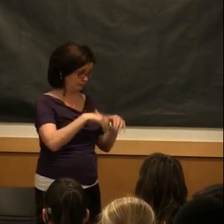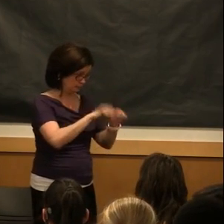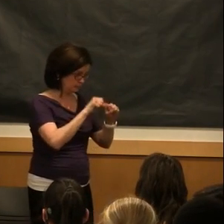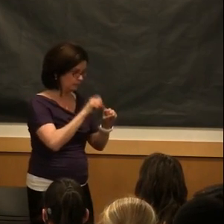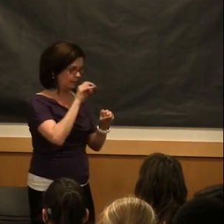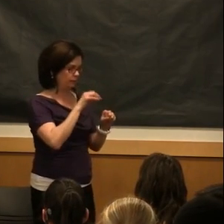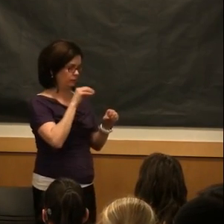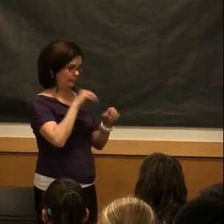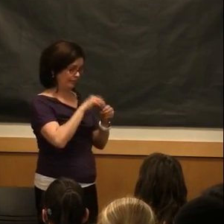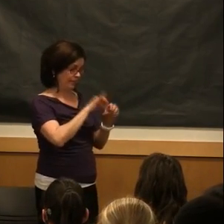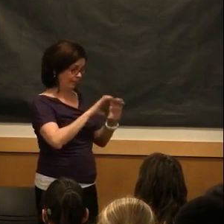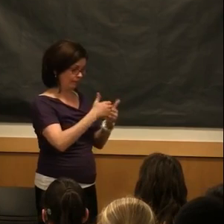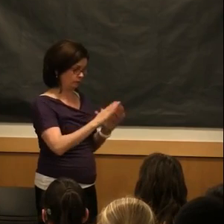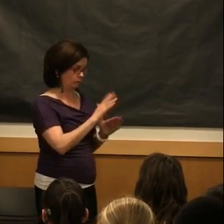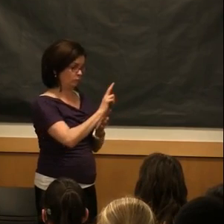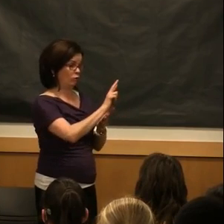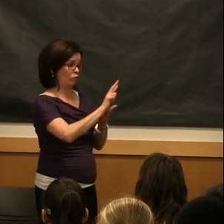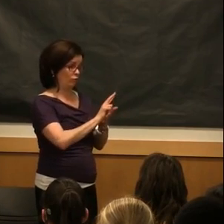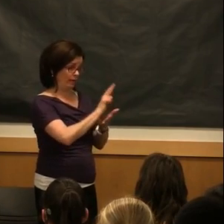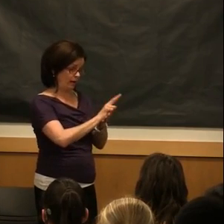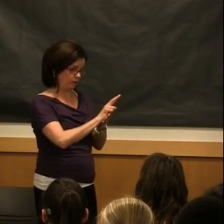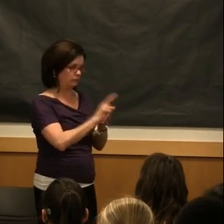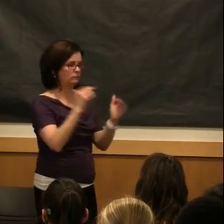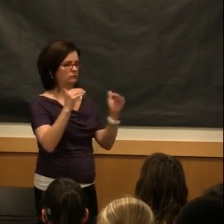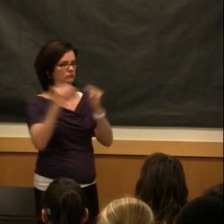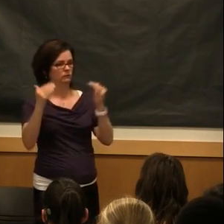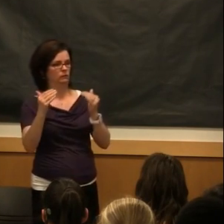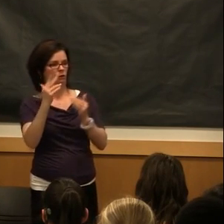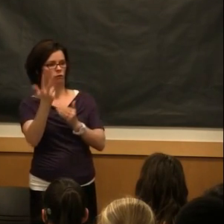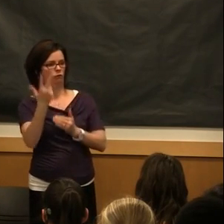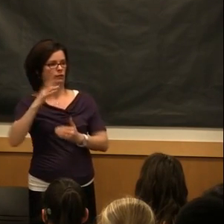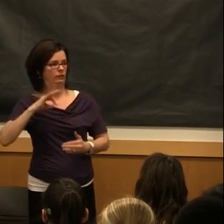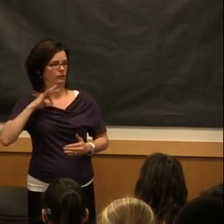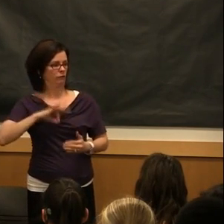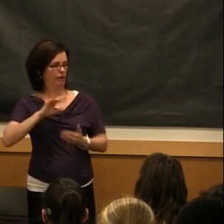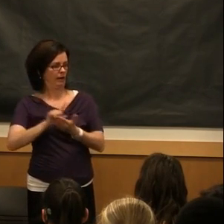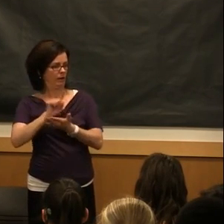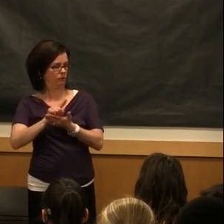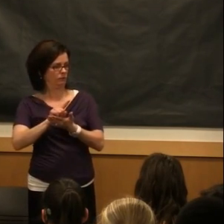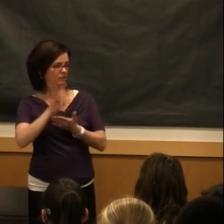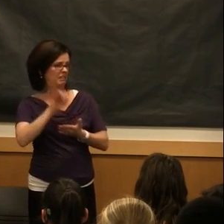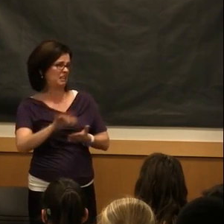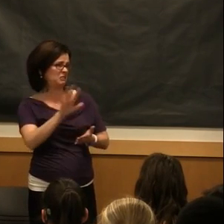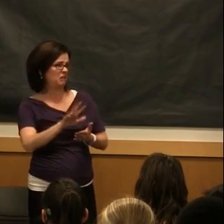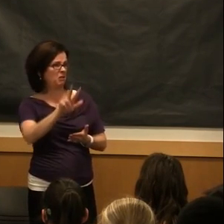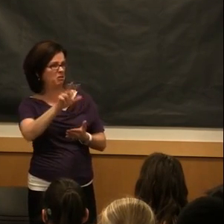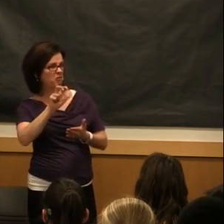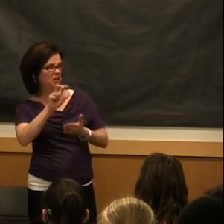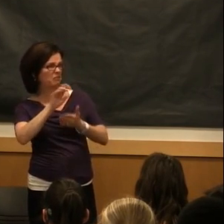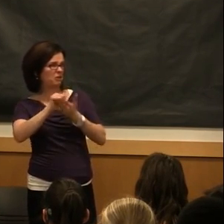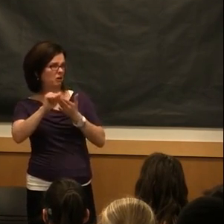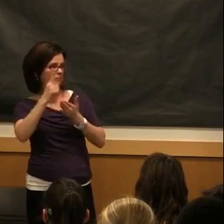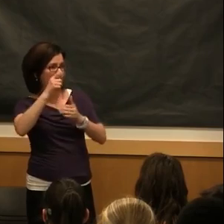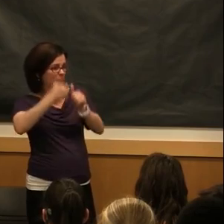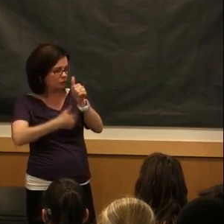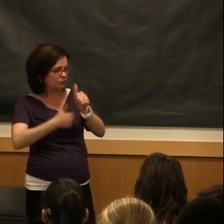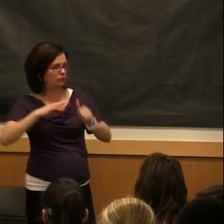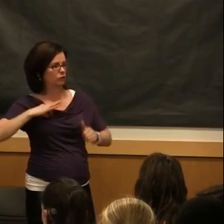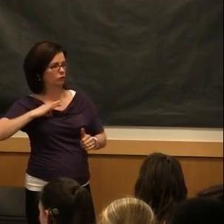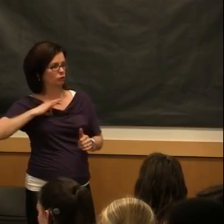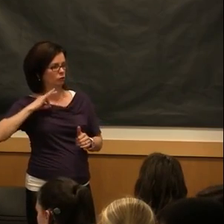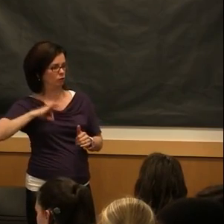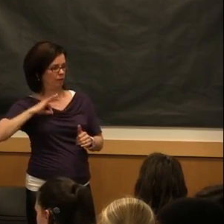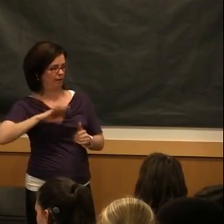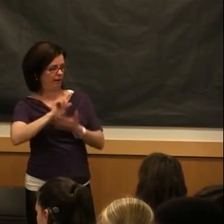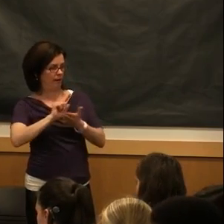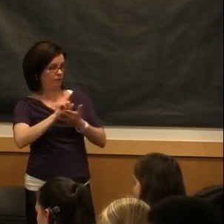that would be three credit hours. And that's usually about three hundred dollars a credit hour. So, you could be looking at about nine hundred dollars